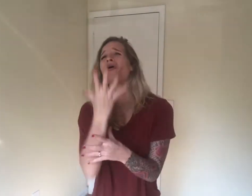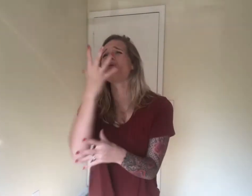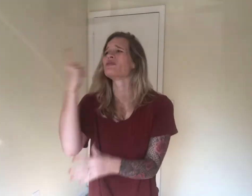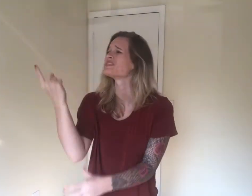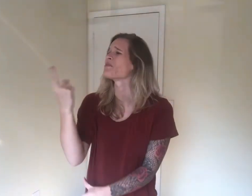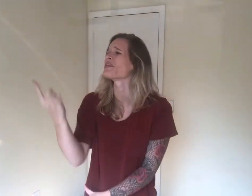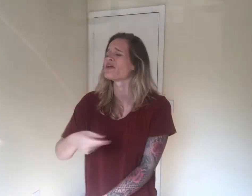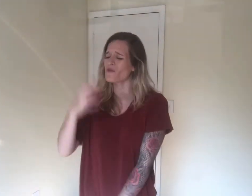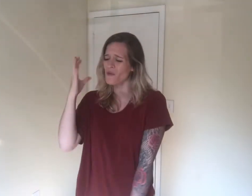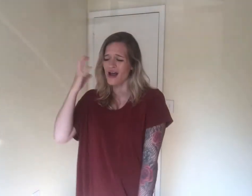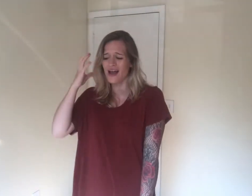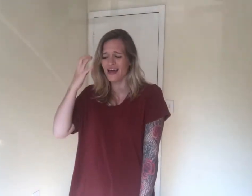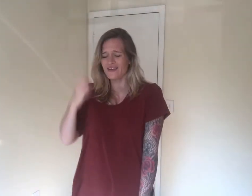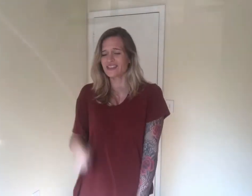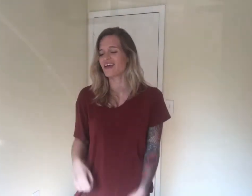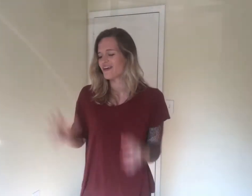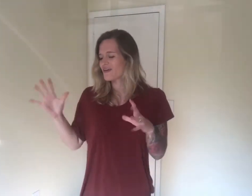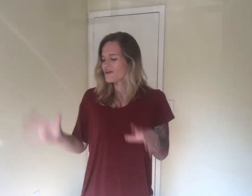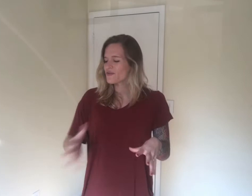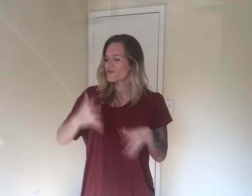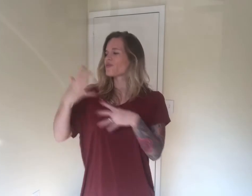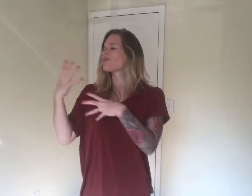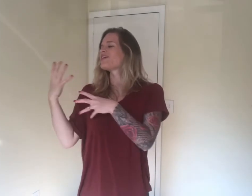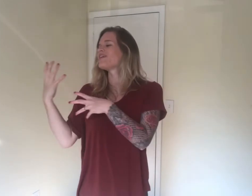something wild and unruly